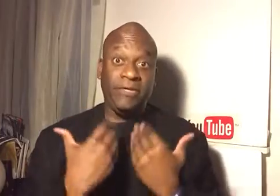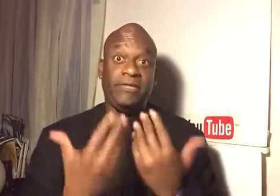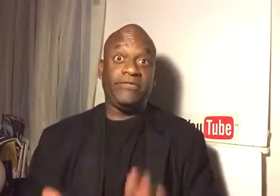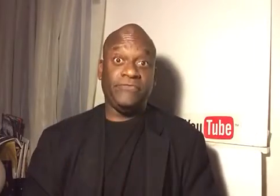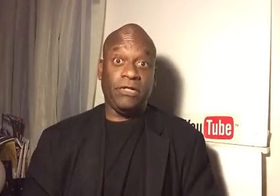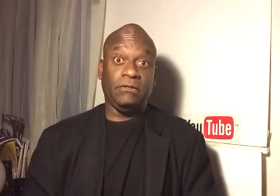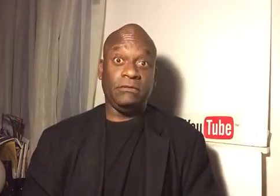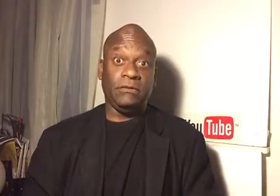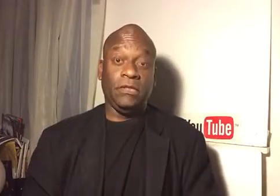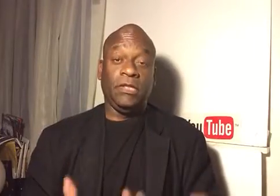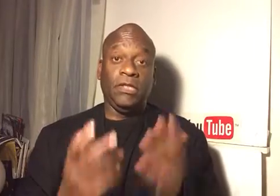why I'm making this vlog.